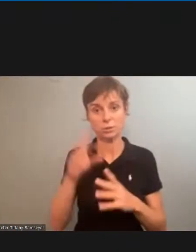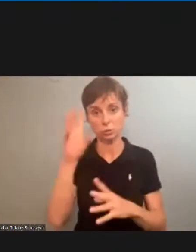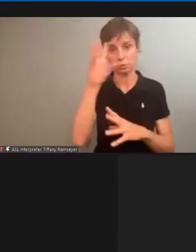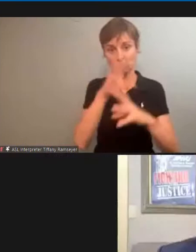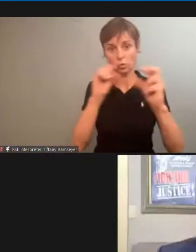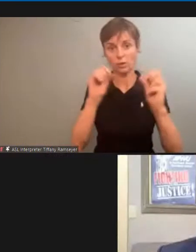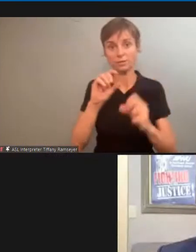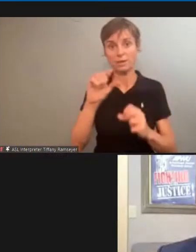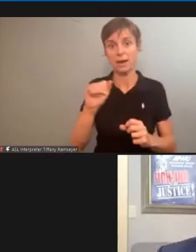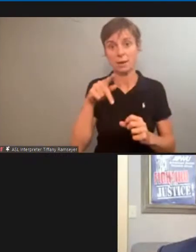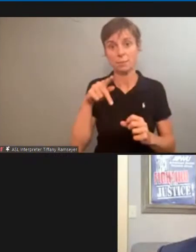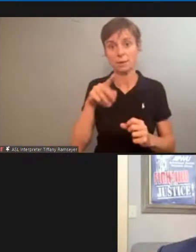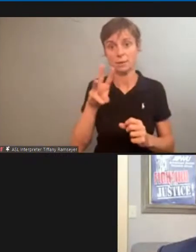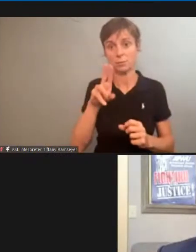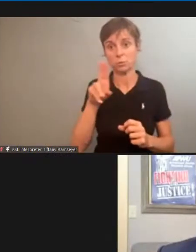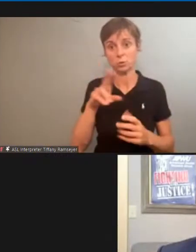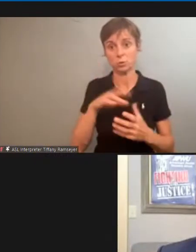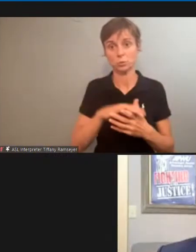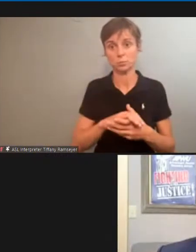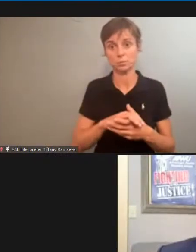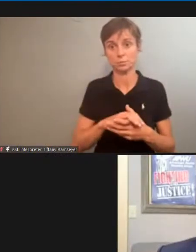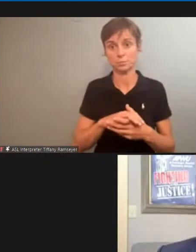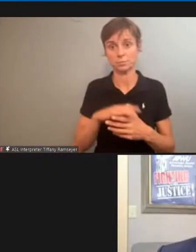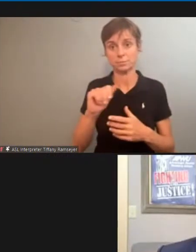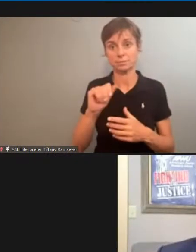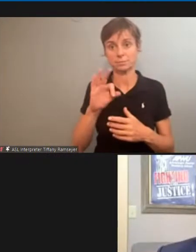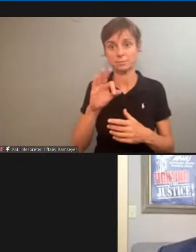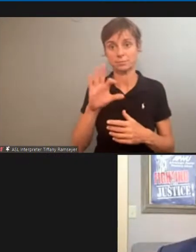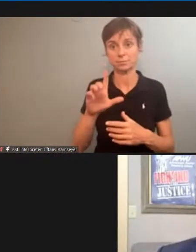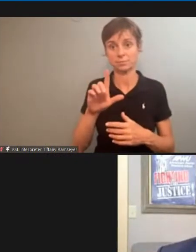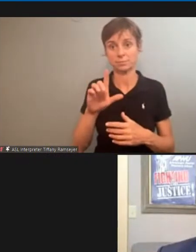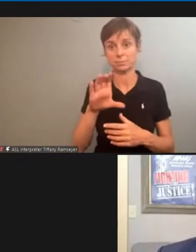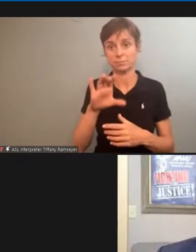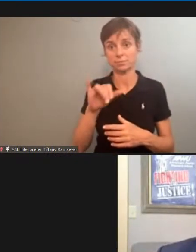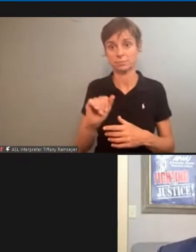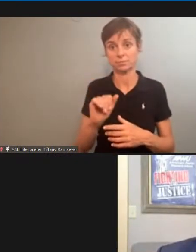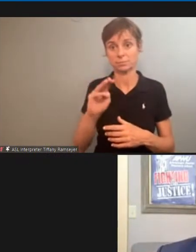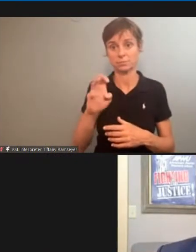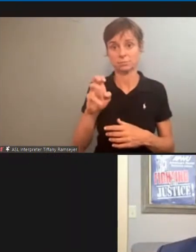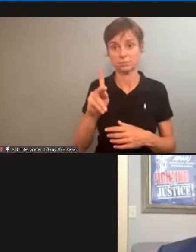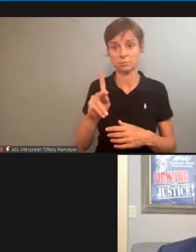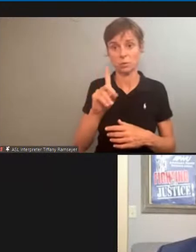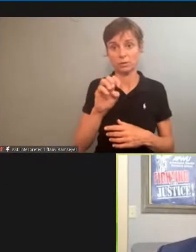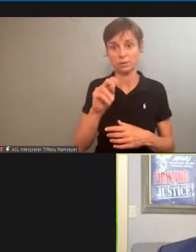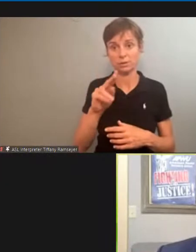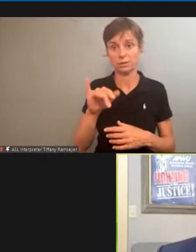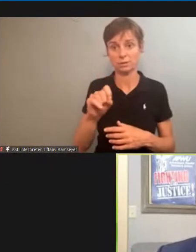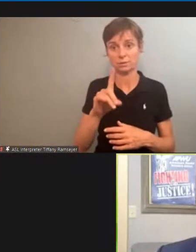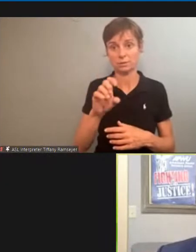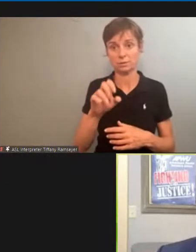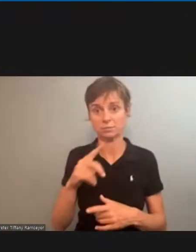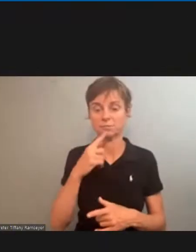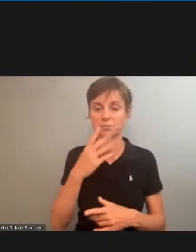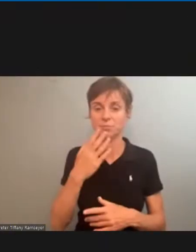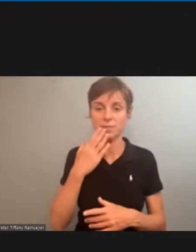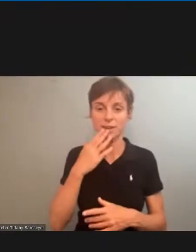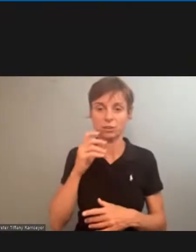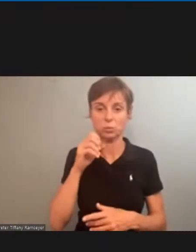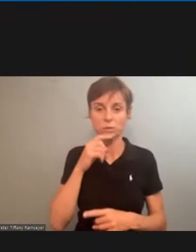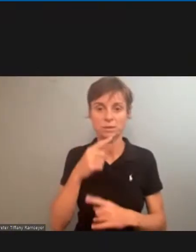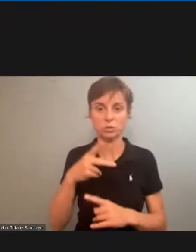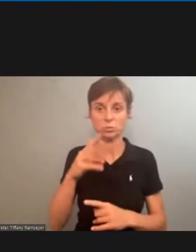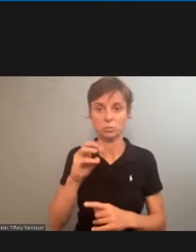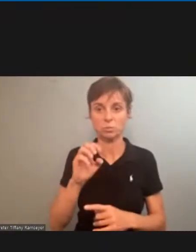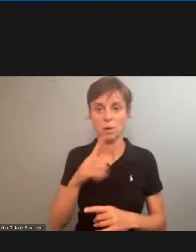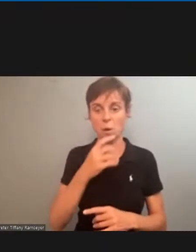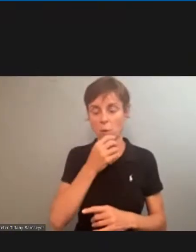of the american postal workers union afl cio mark simus dean hey thank you sister powell and